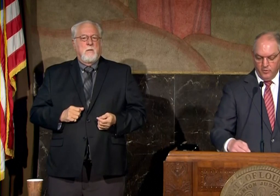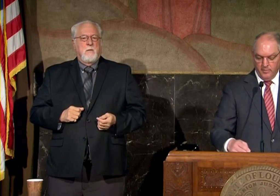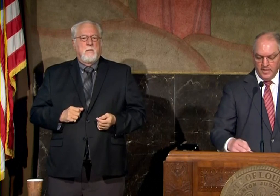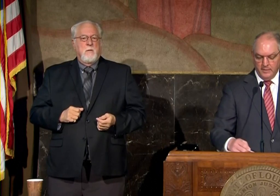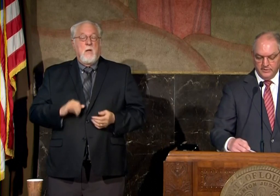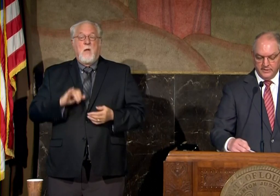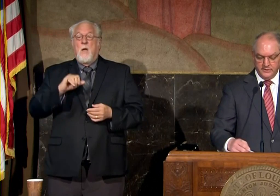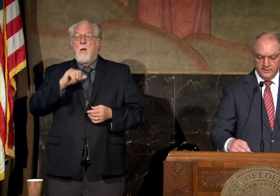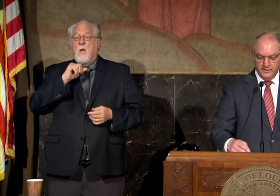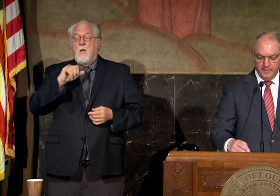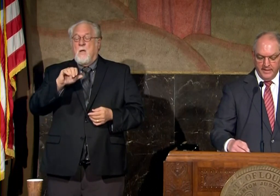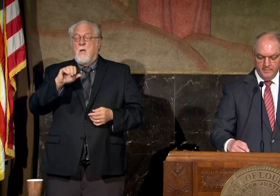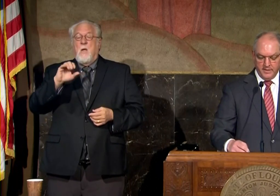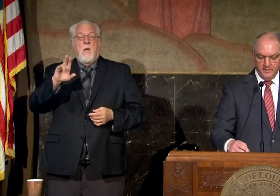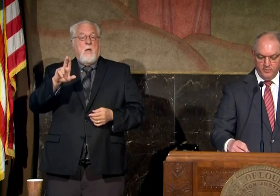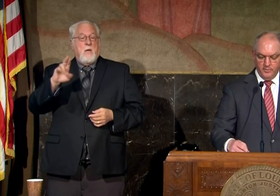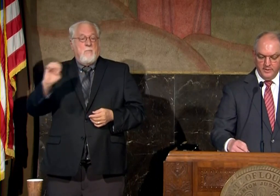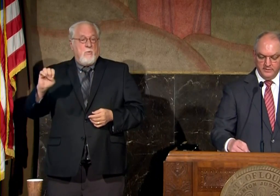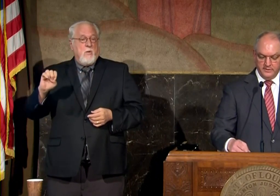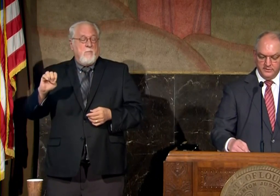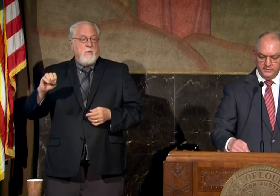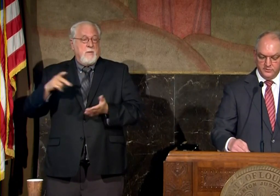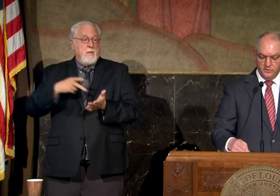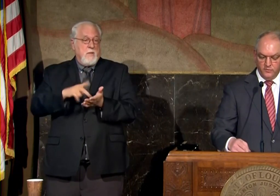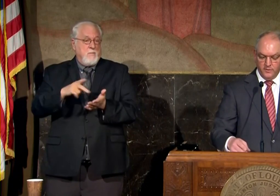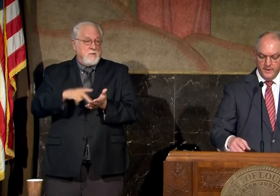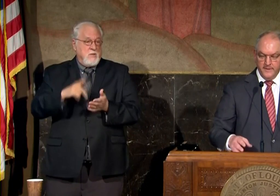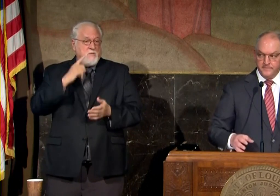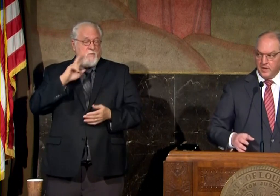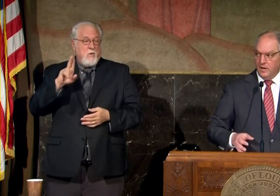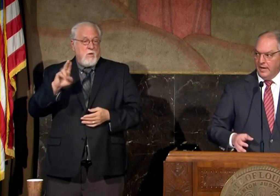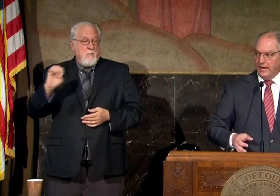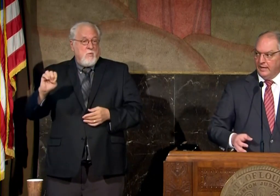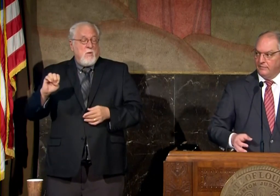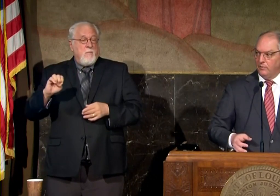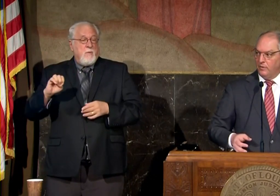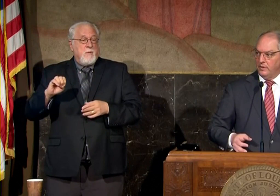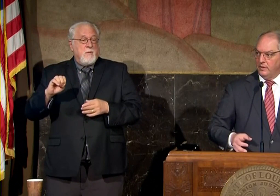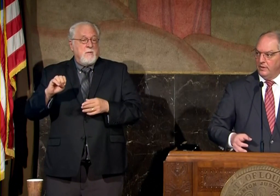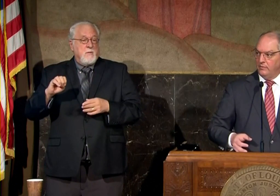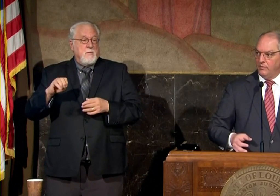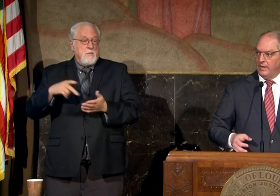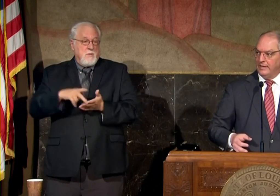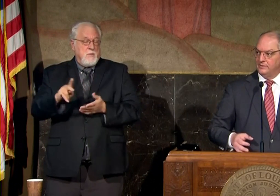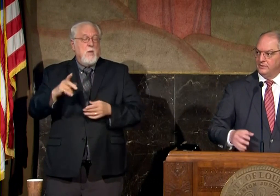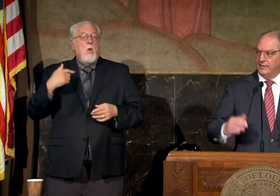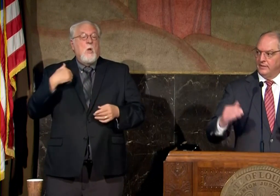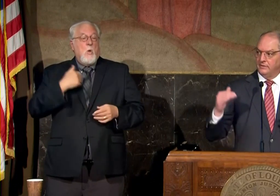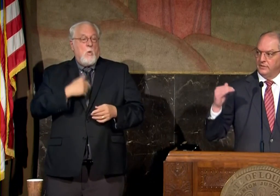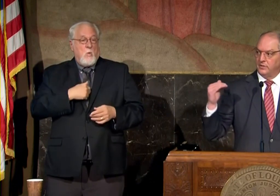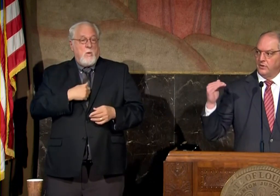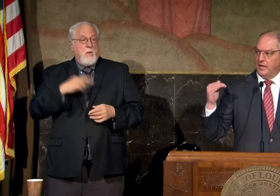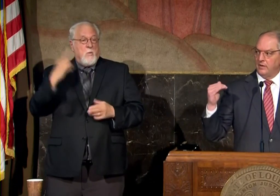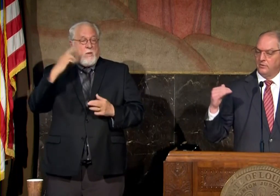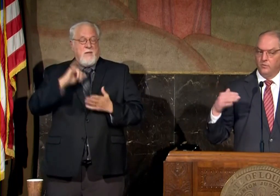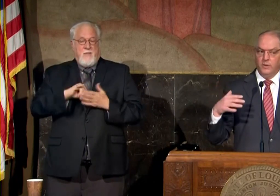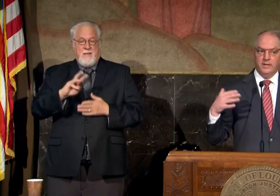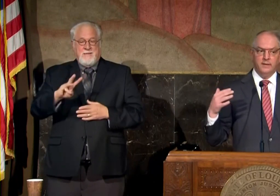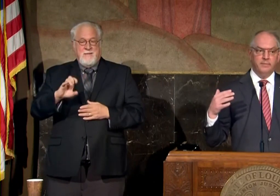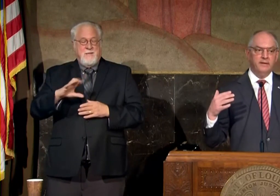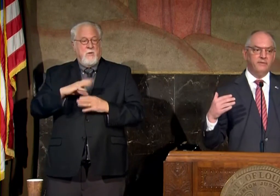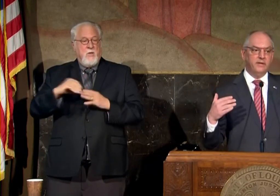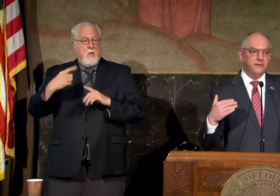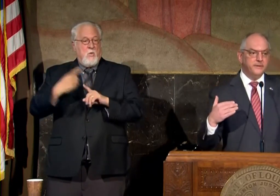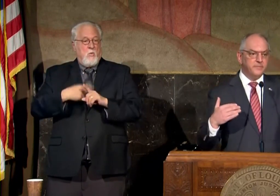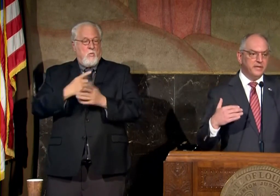the unemployment compensation the pandemic unemployment assistance and so forth and everyone realizes that the 600 weekly